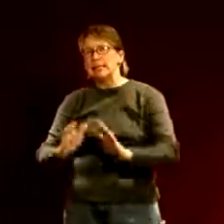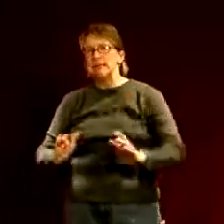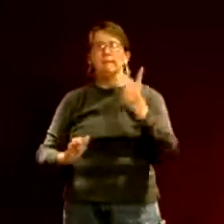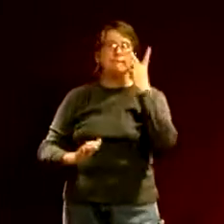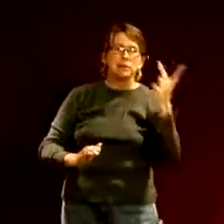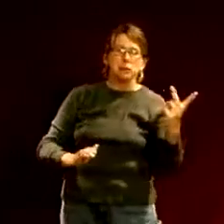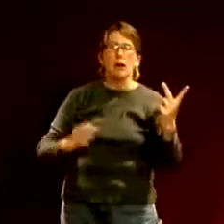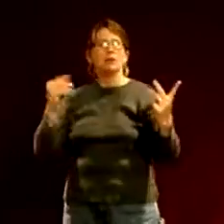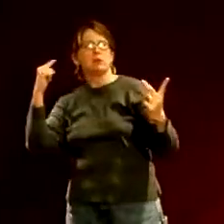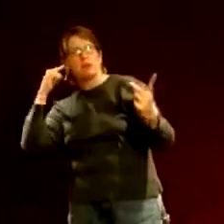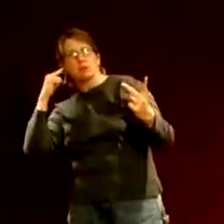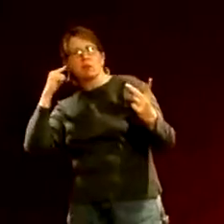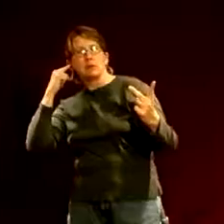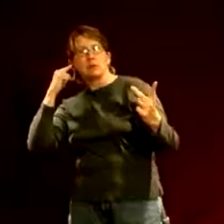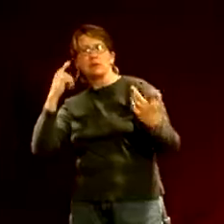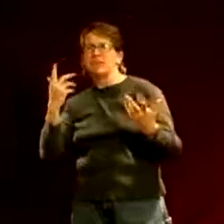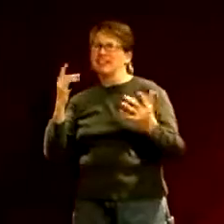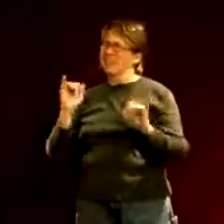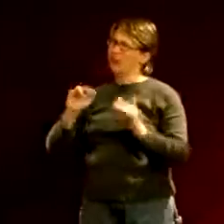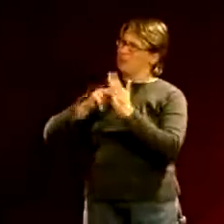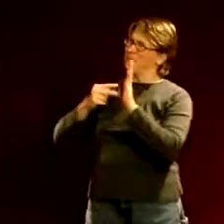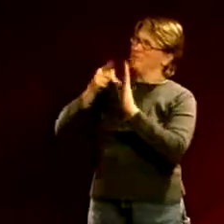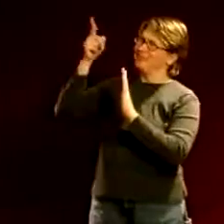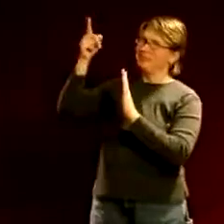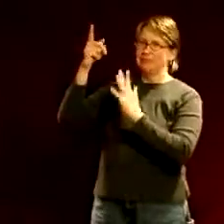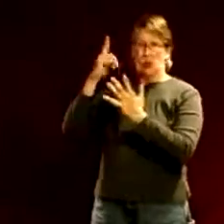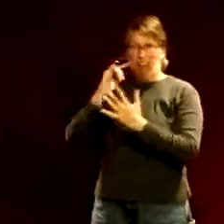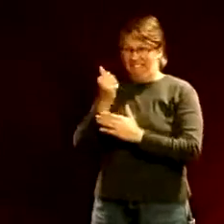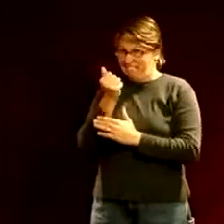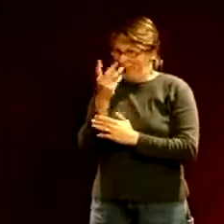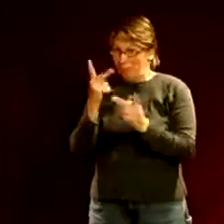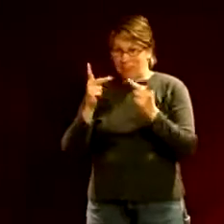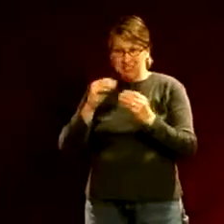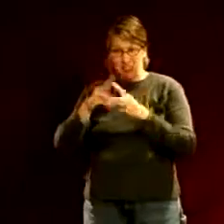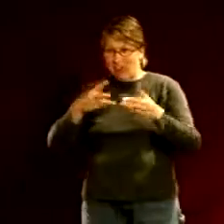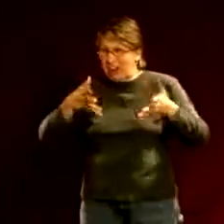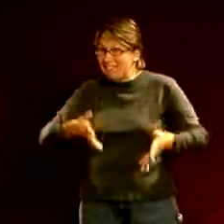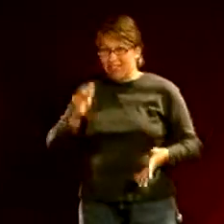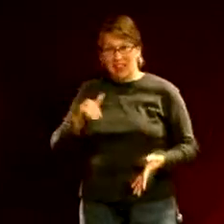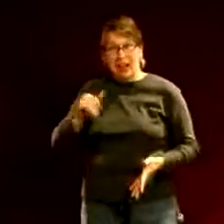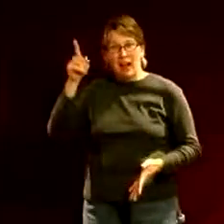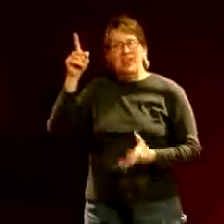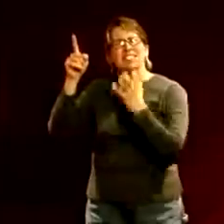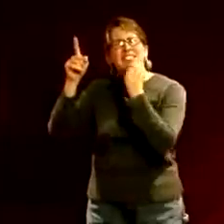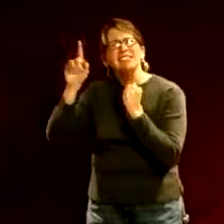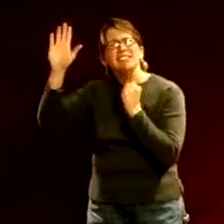preserved area where those motorized vehicles won't disturb nature the biggest frustration too is the noise level of